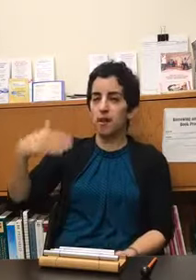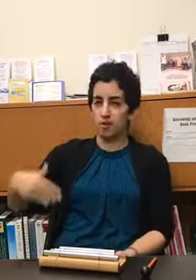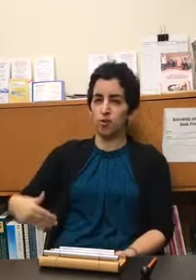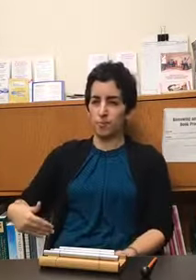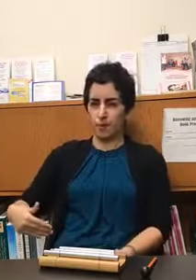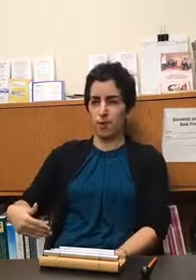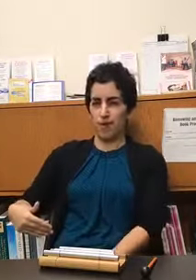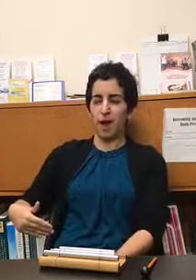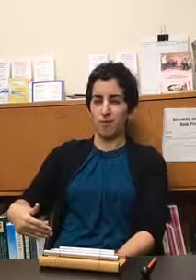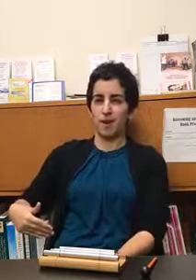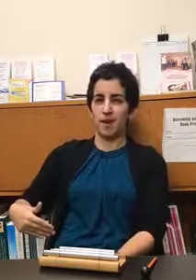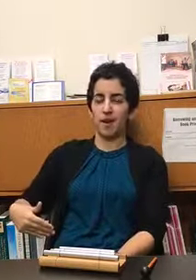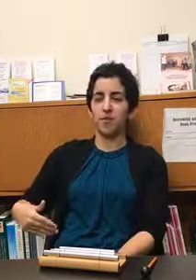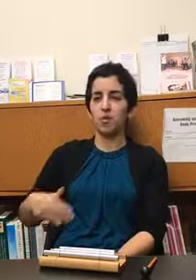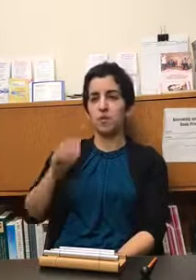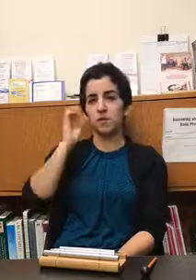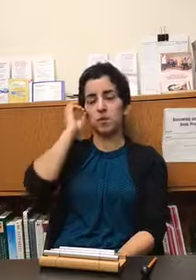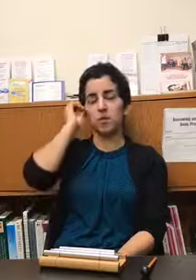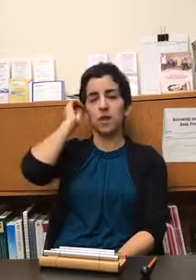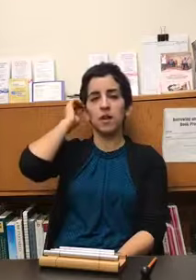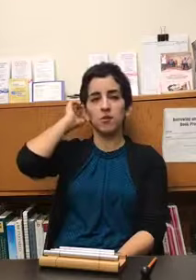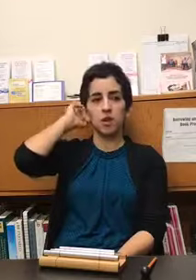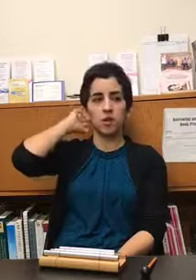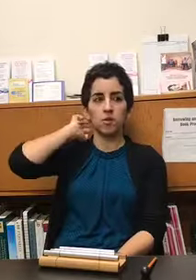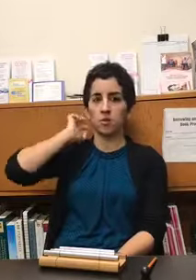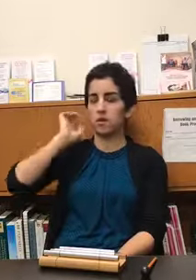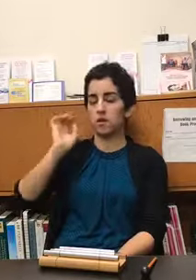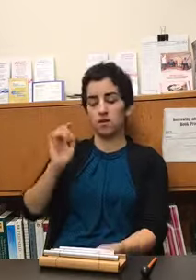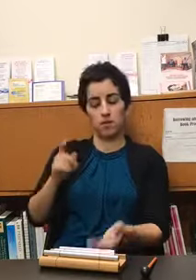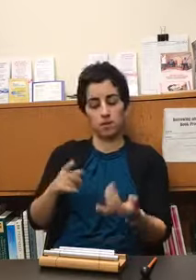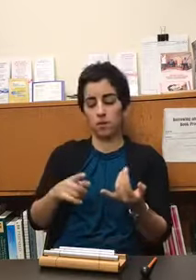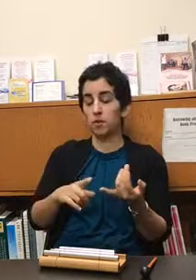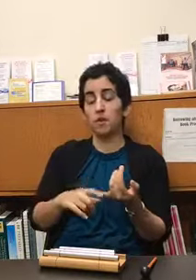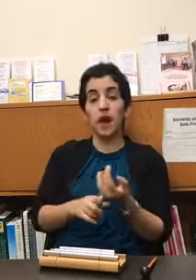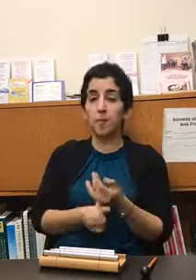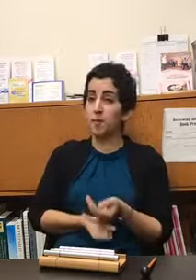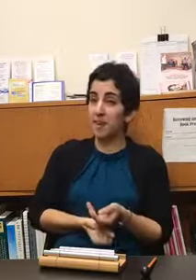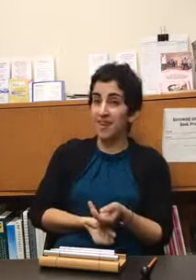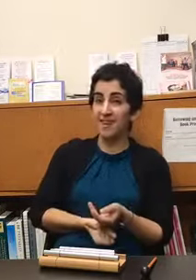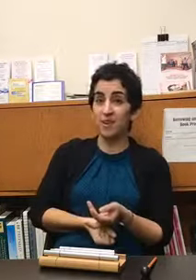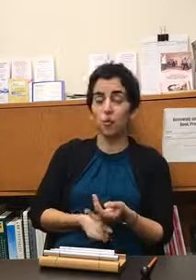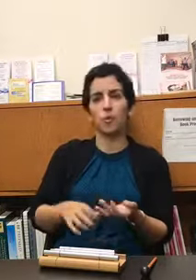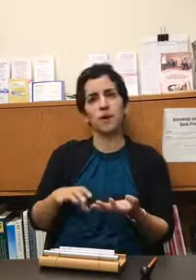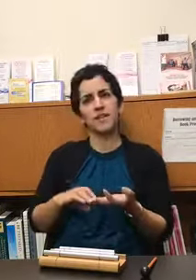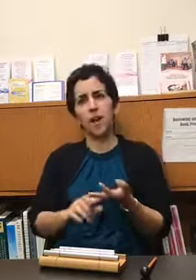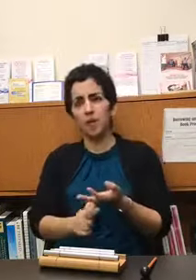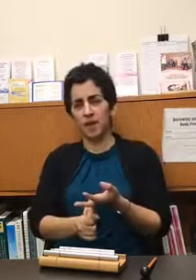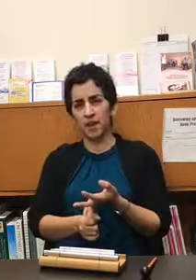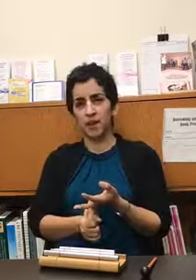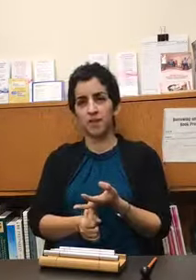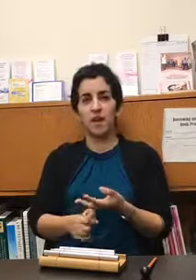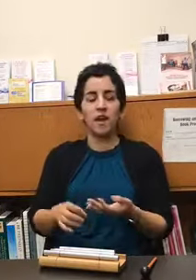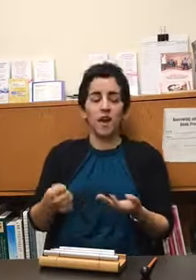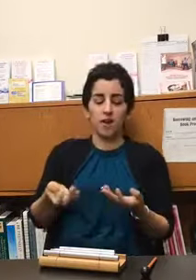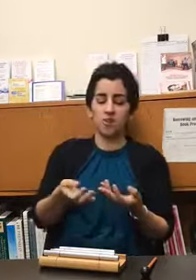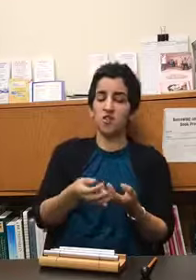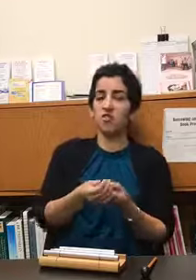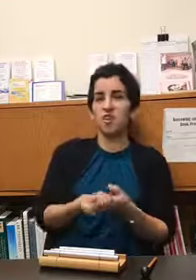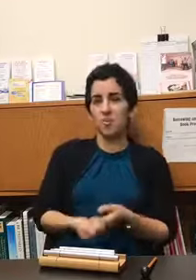layers below that right even with someone with a cancer diagnosis it's what's going to happen to my kids what do i tell my kids how does this change my